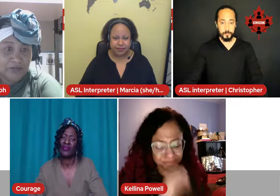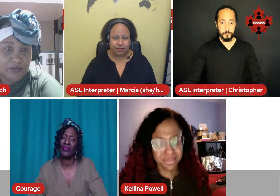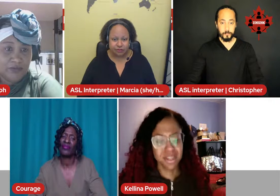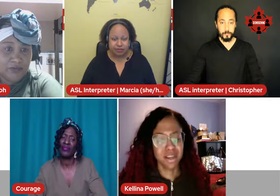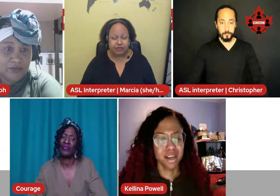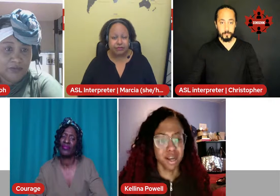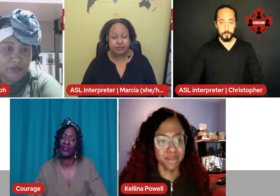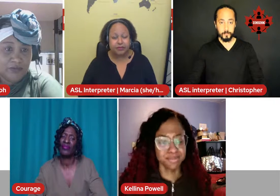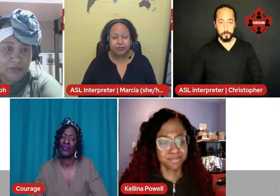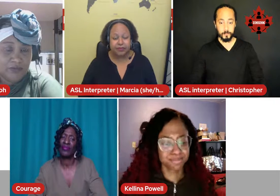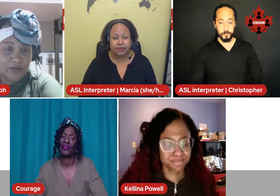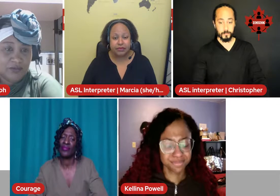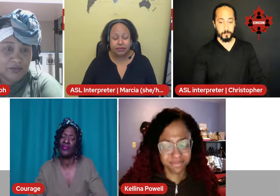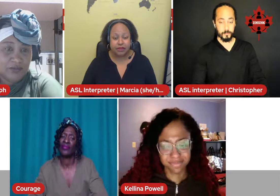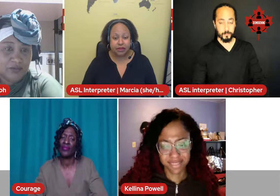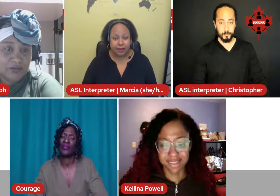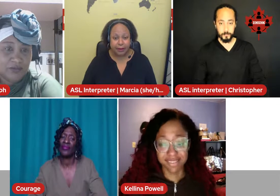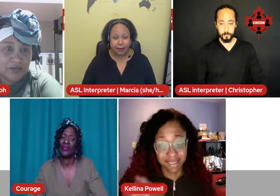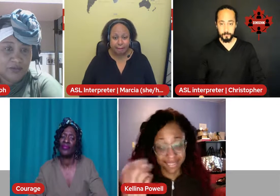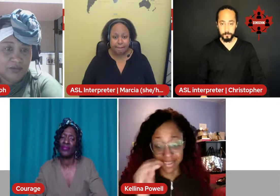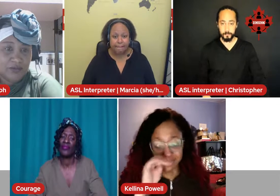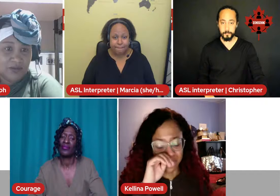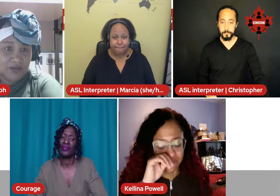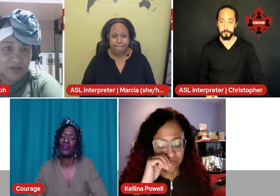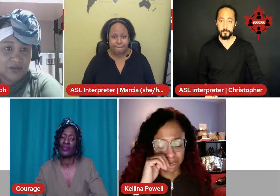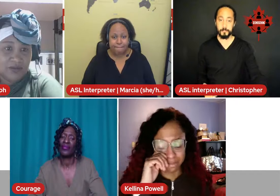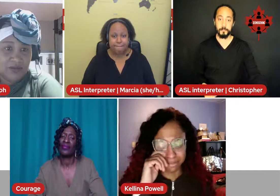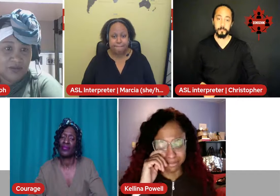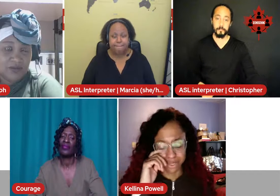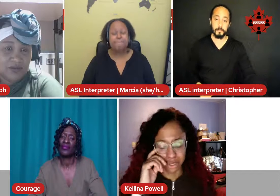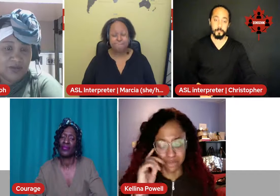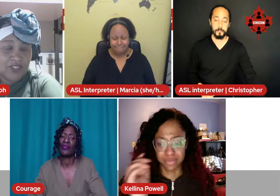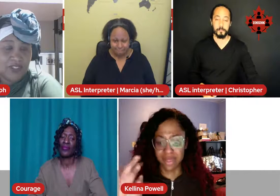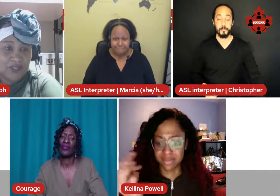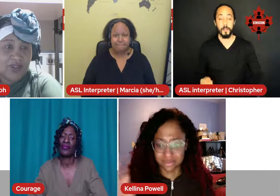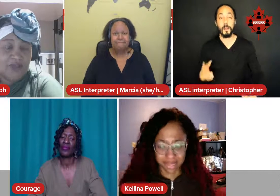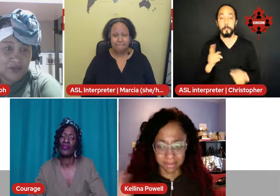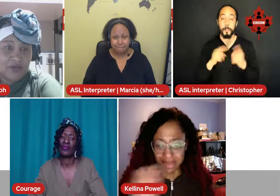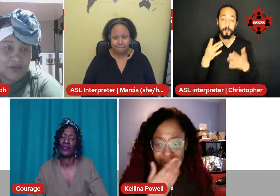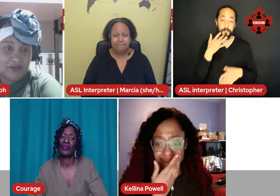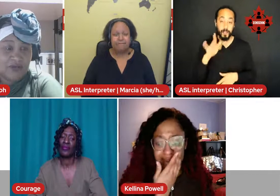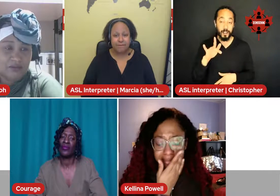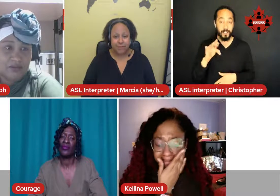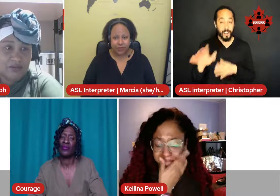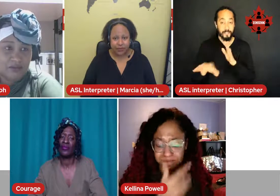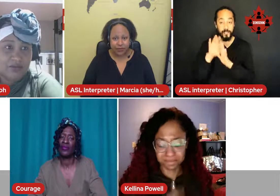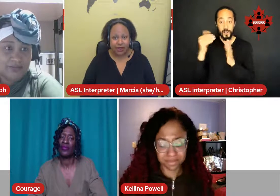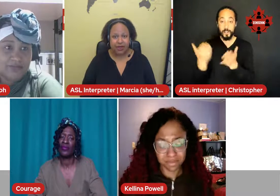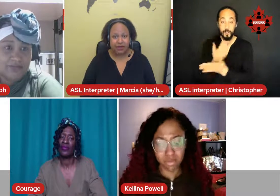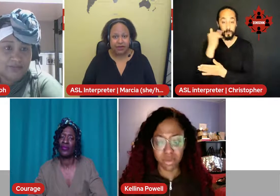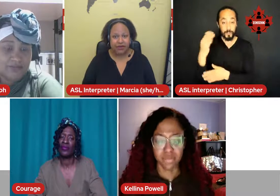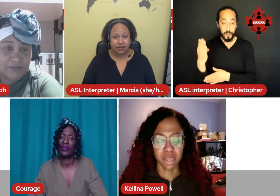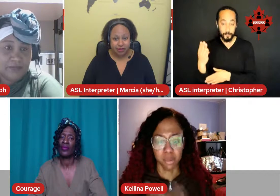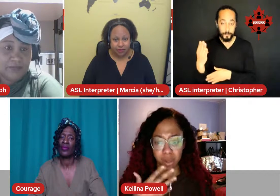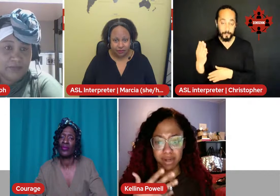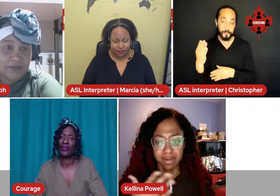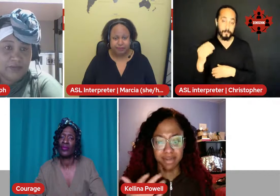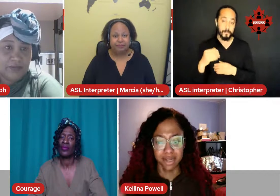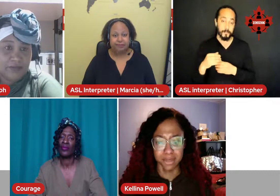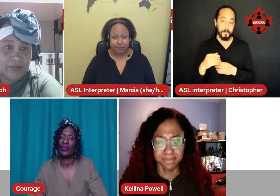So, um, luckily I found a job, you know, that takes me in. Being wanted, um,